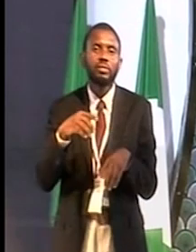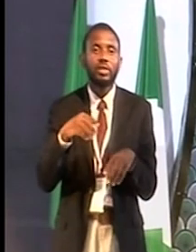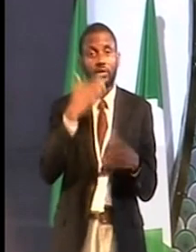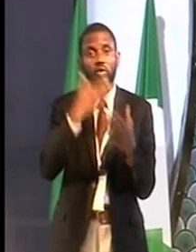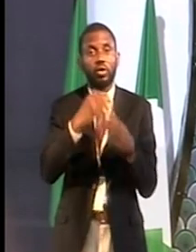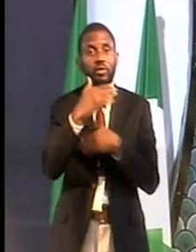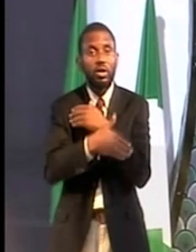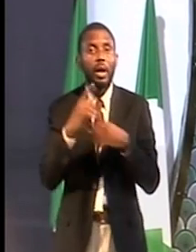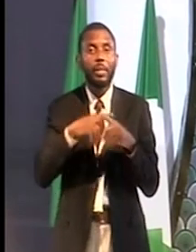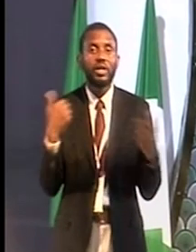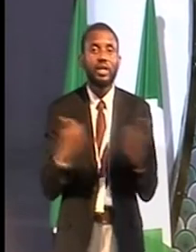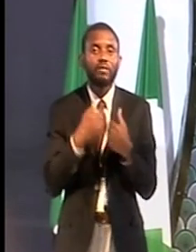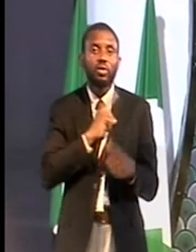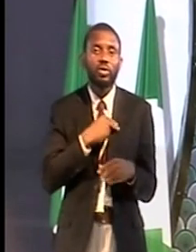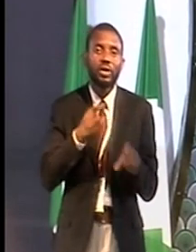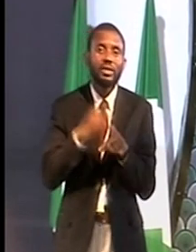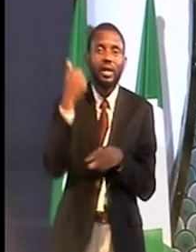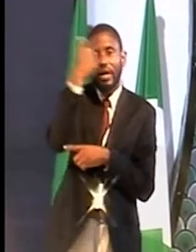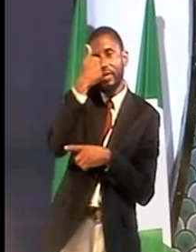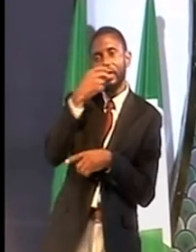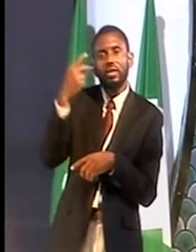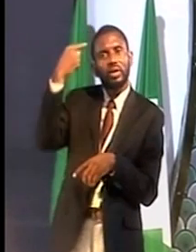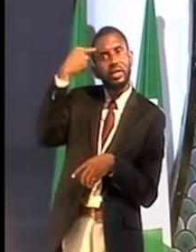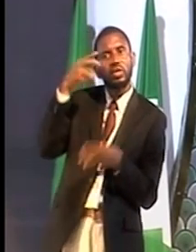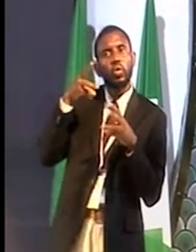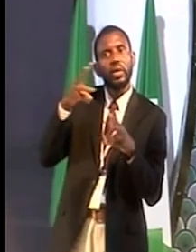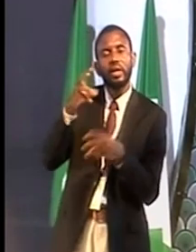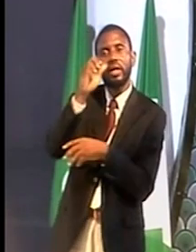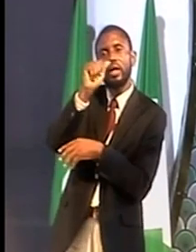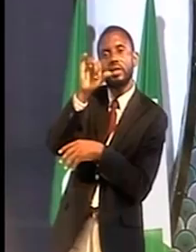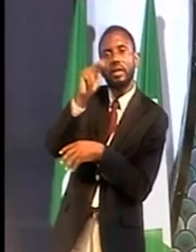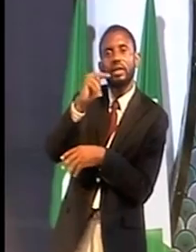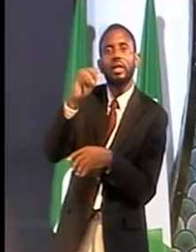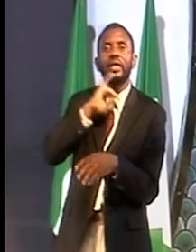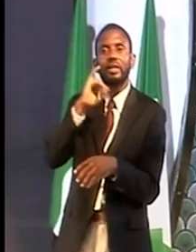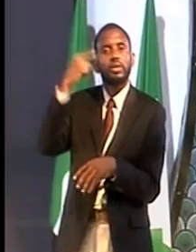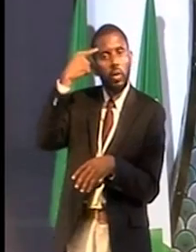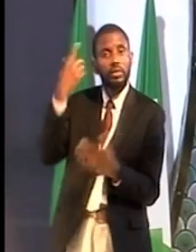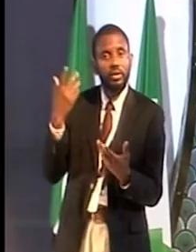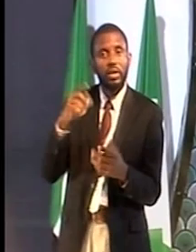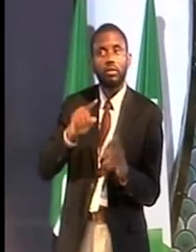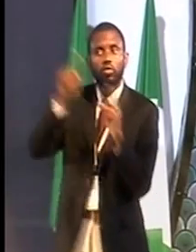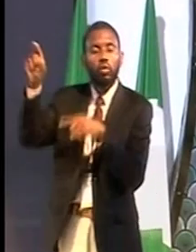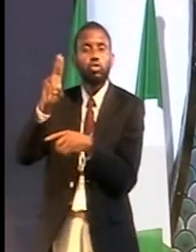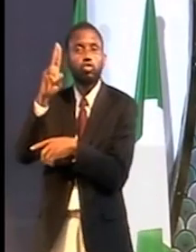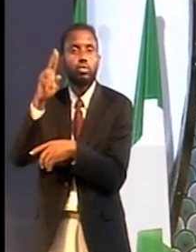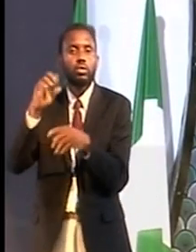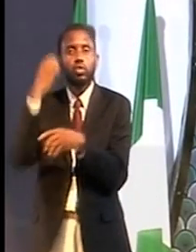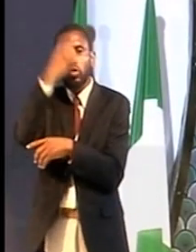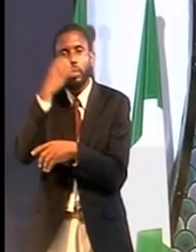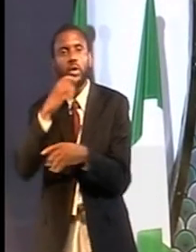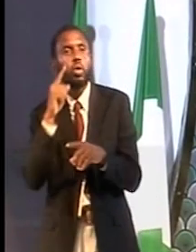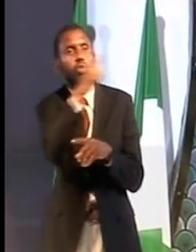The challenge for us as Africans is to think the way the Asians have thought. That is, you go to Europe, you go to America with a purpose.